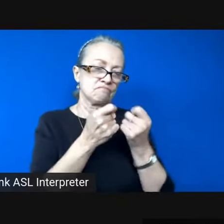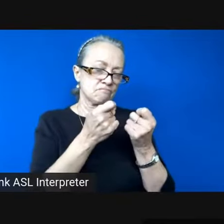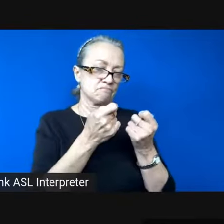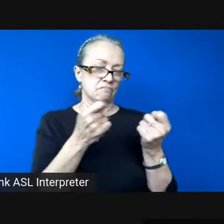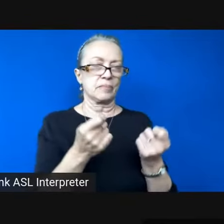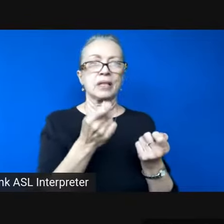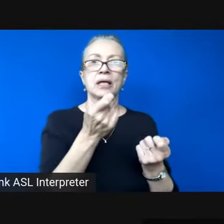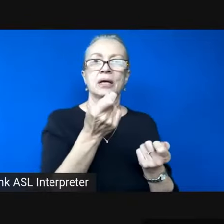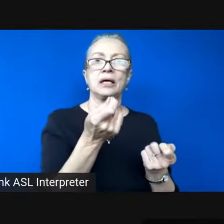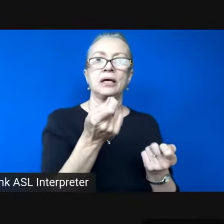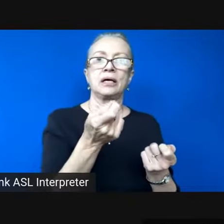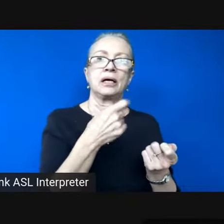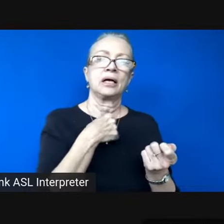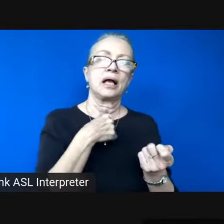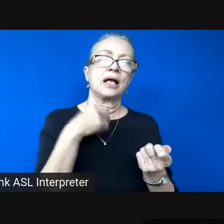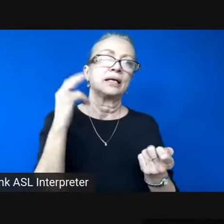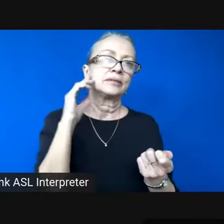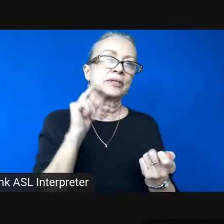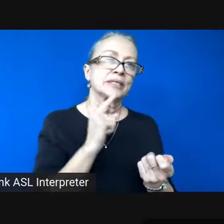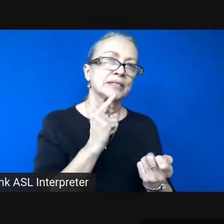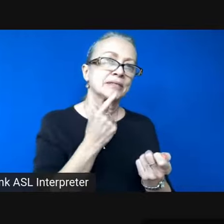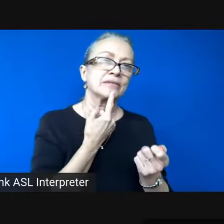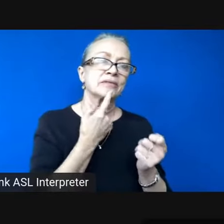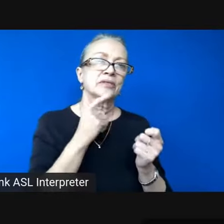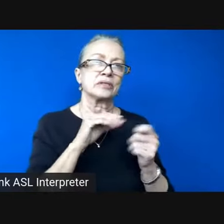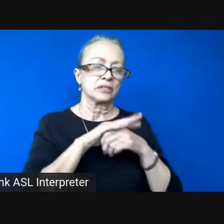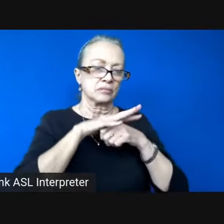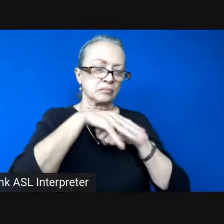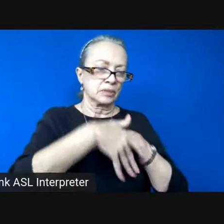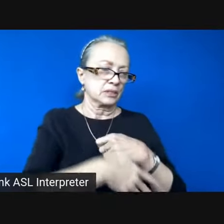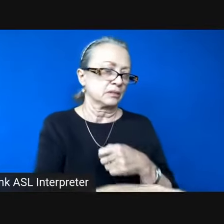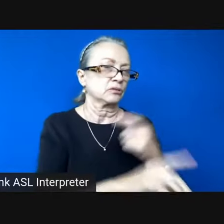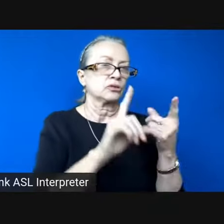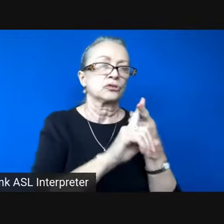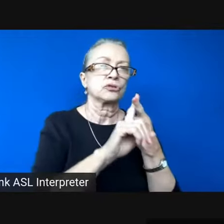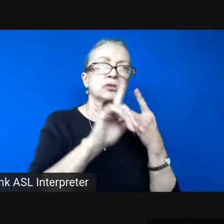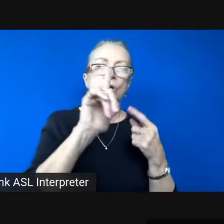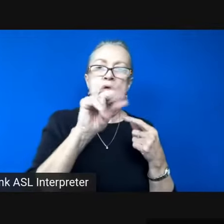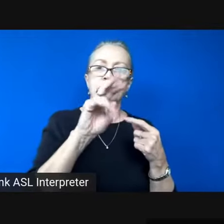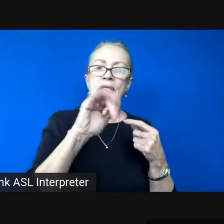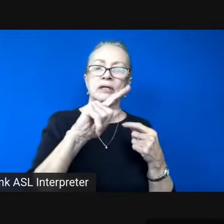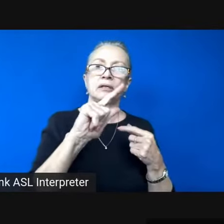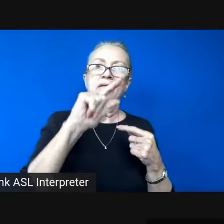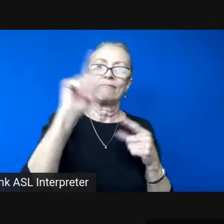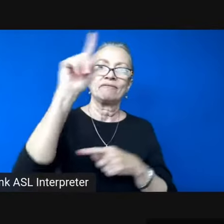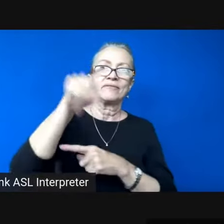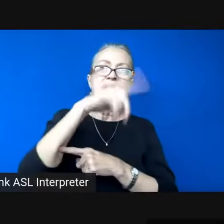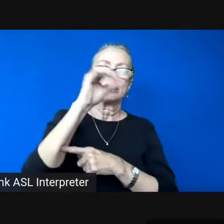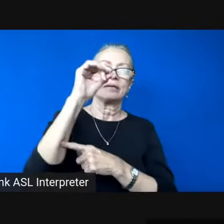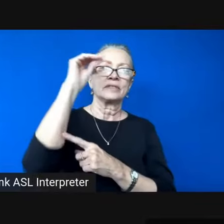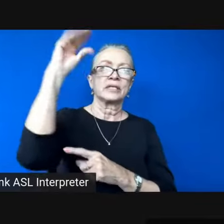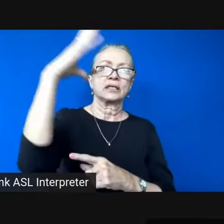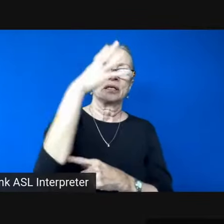of a serious spills into the alluvial fan of sunlight i read spring in